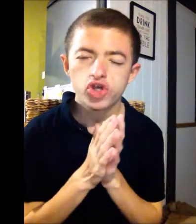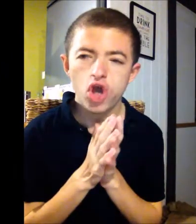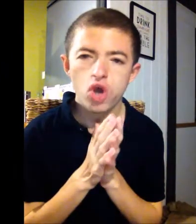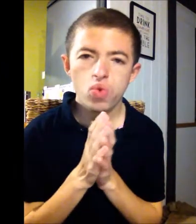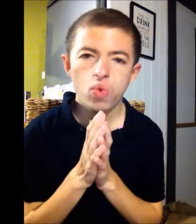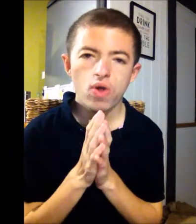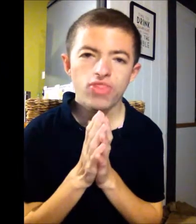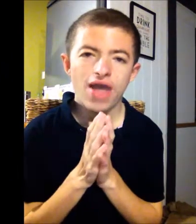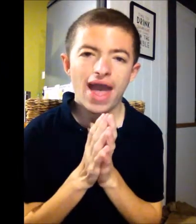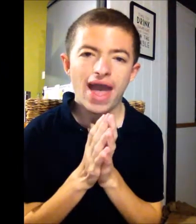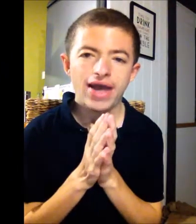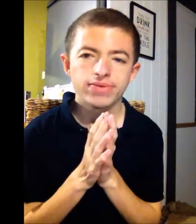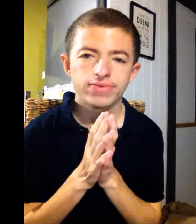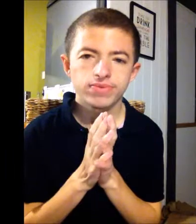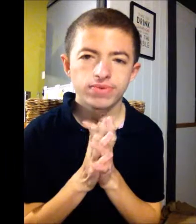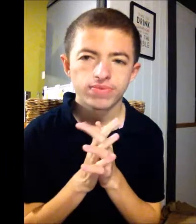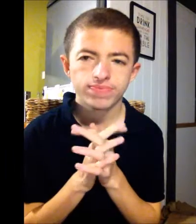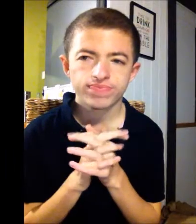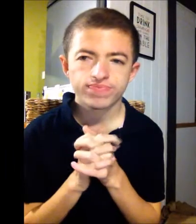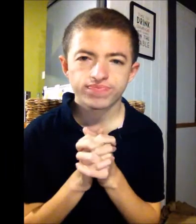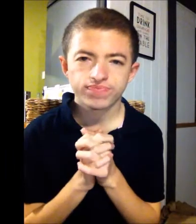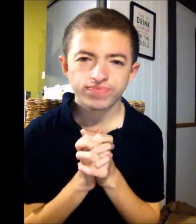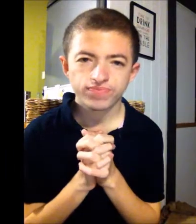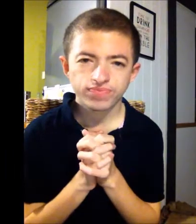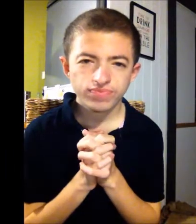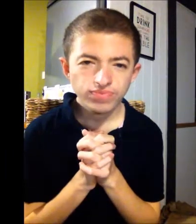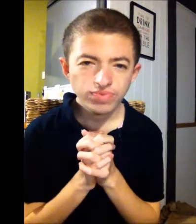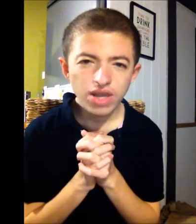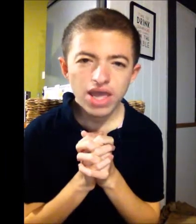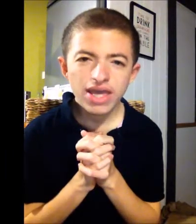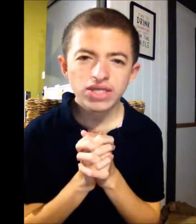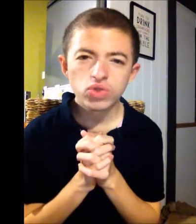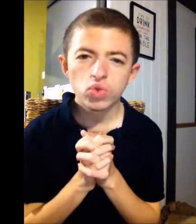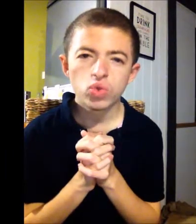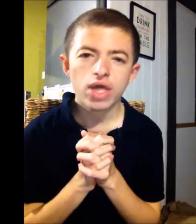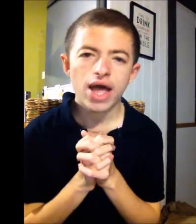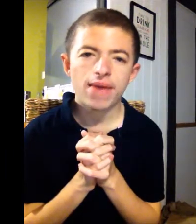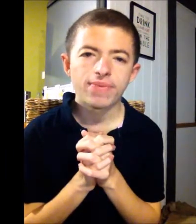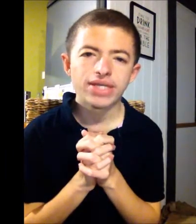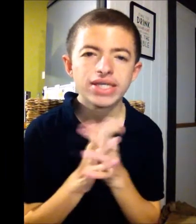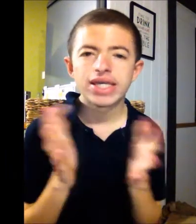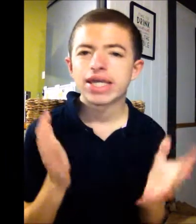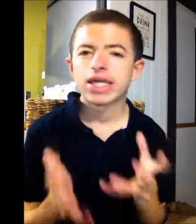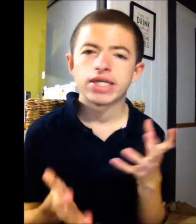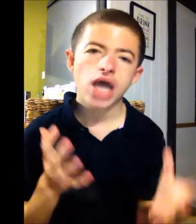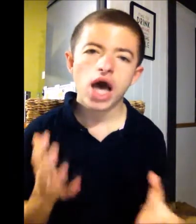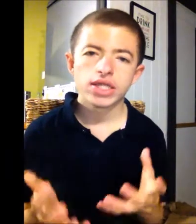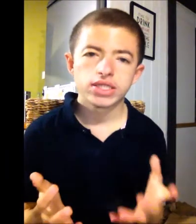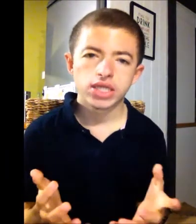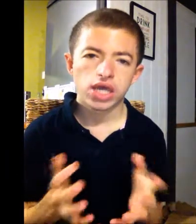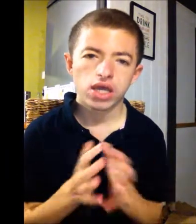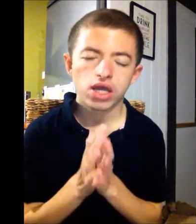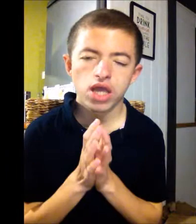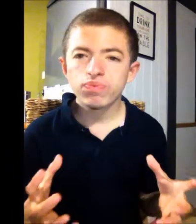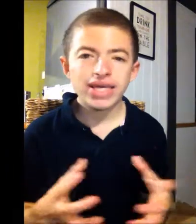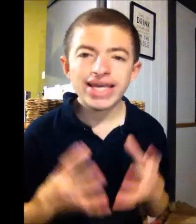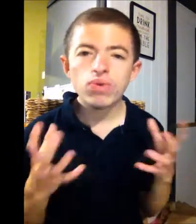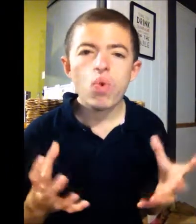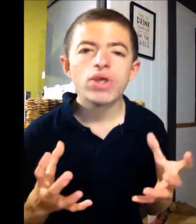show that is all, um, singing and dancing. He was